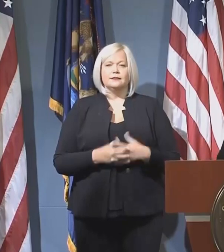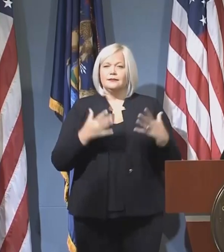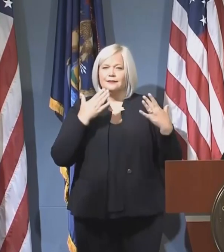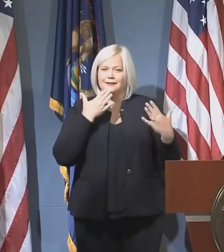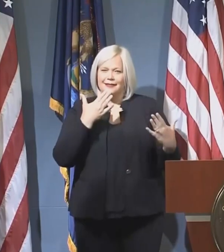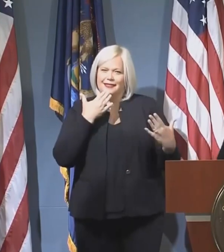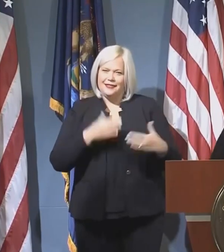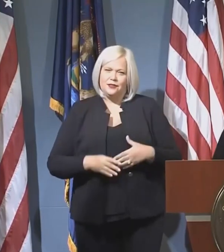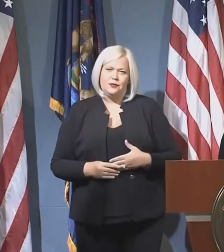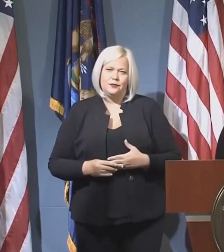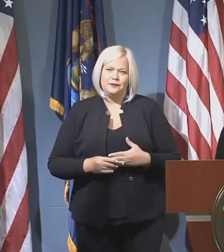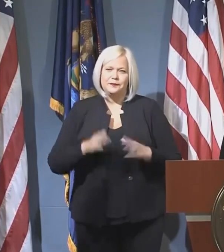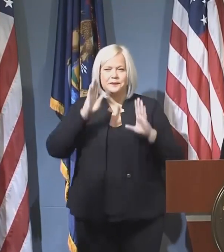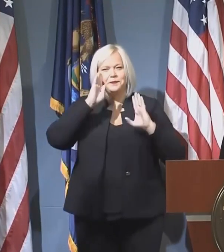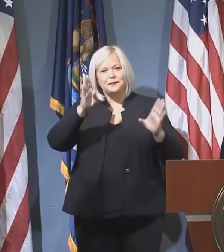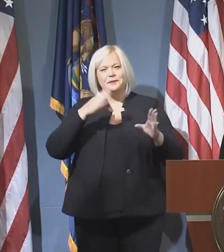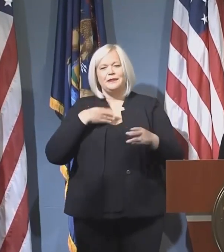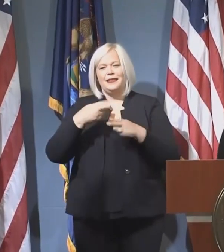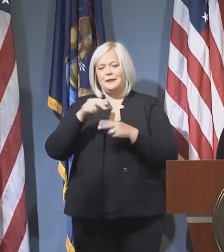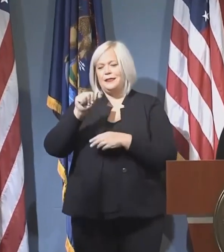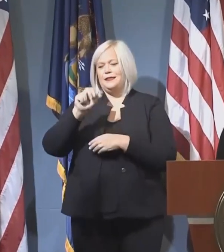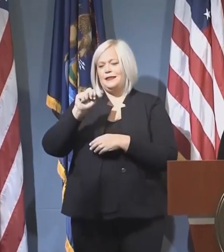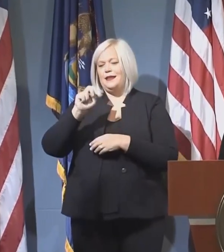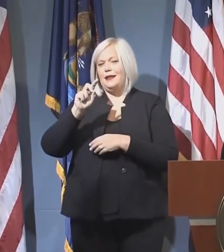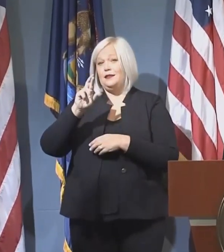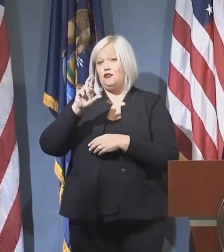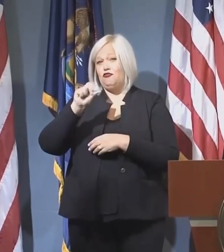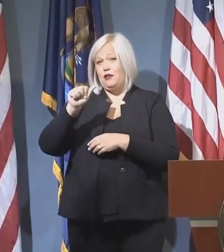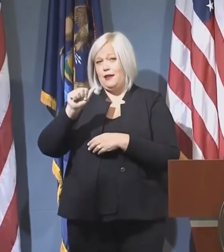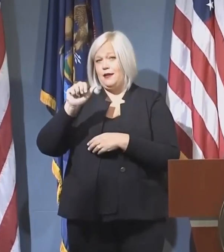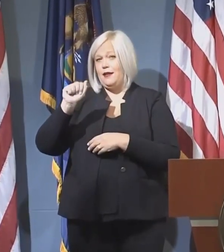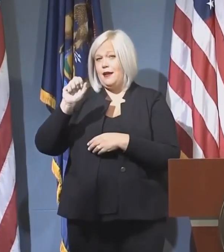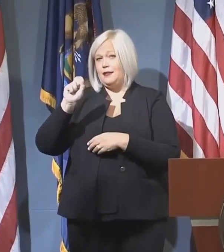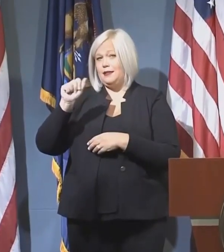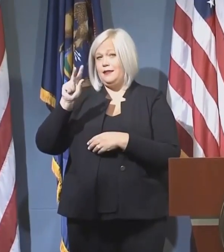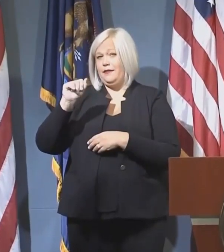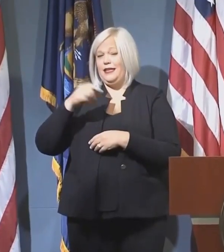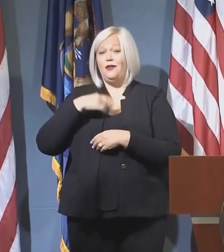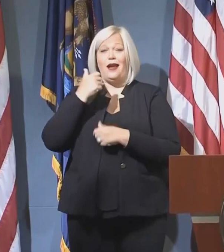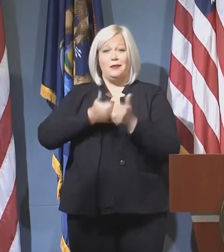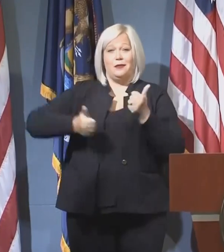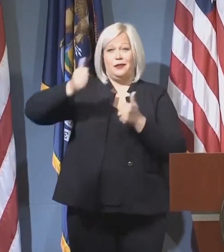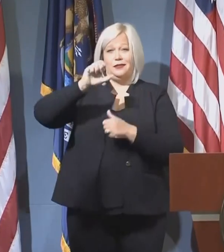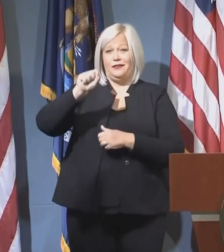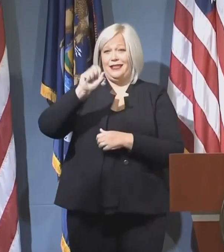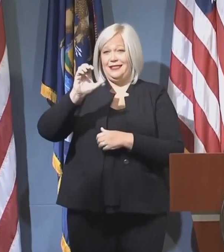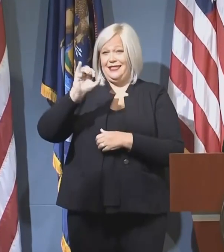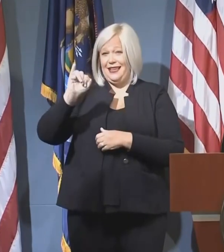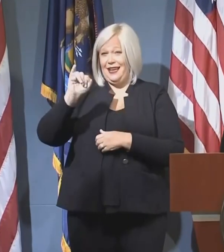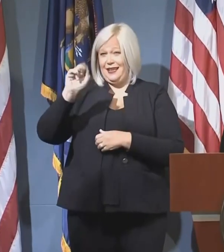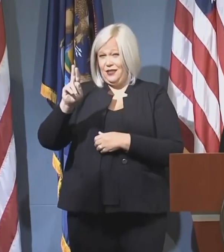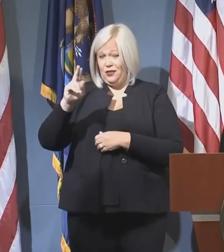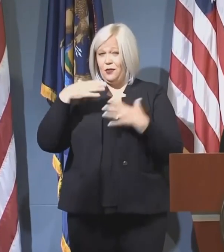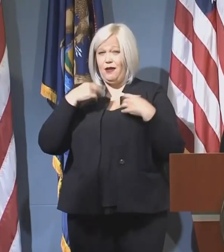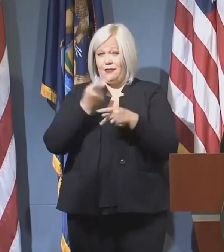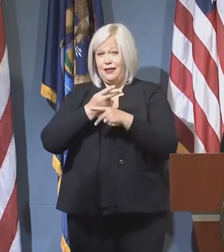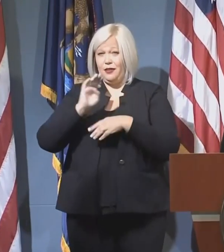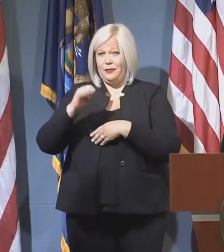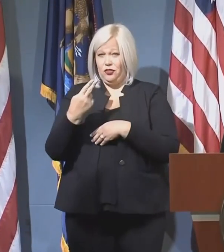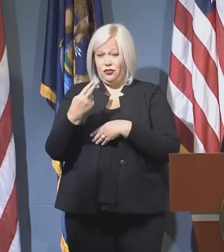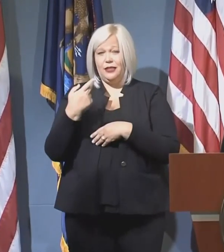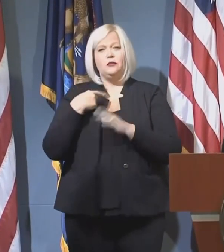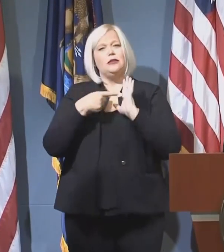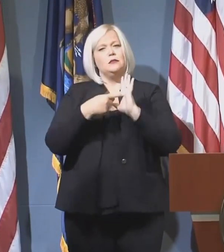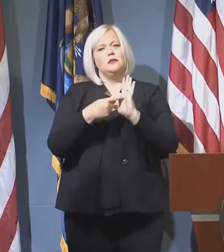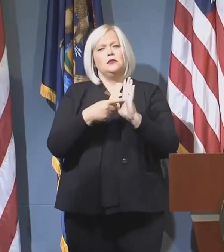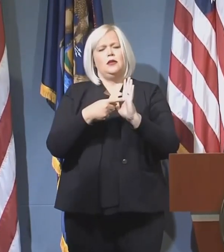Thank you. Hi, my name is Andrea Acevedo, and I'm the president of SEIU Healthcare Michigan. We represent over 11